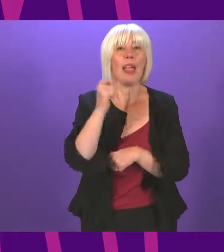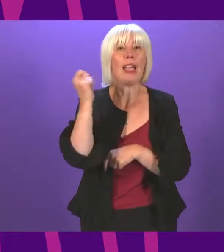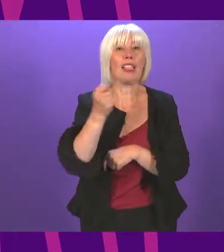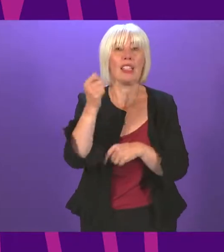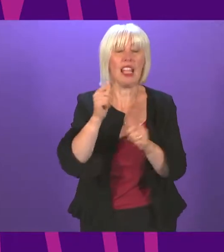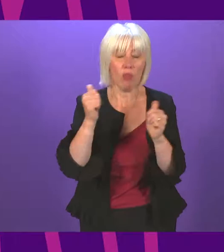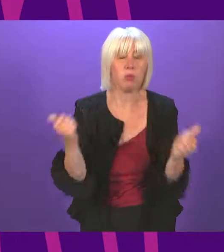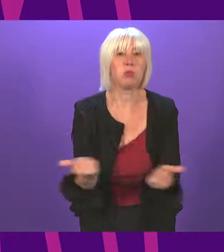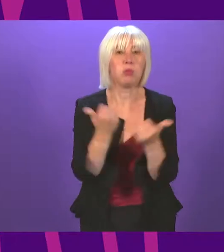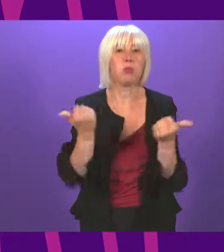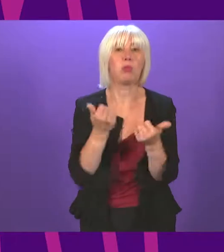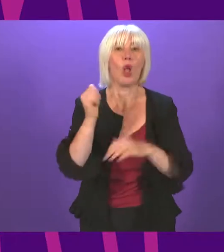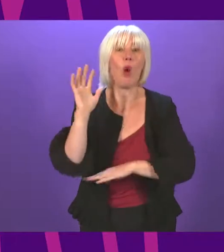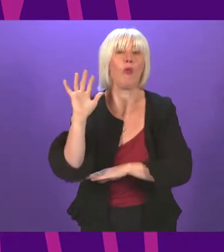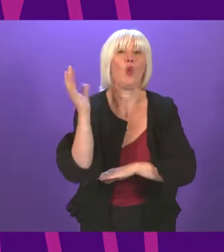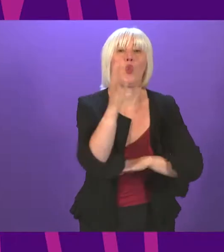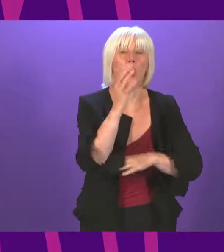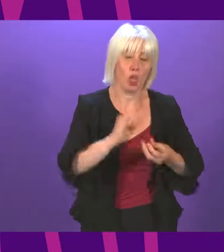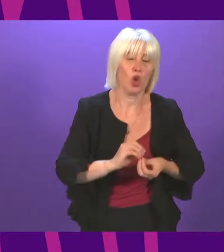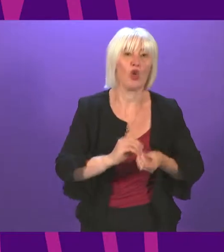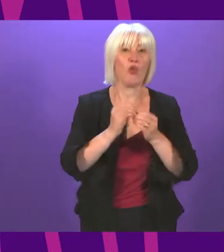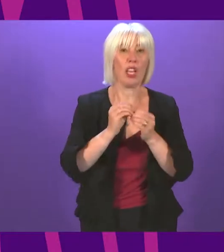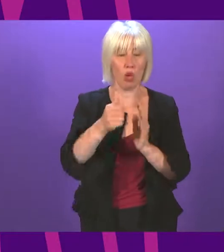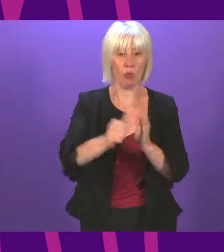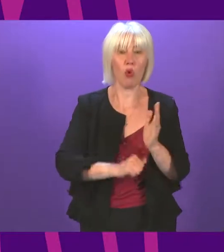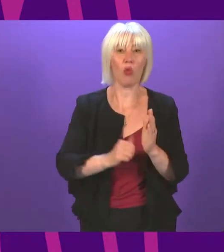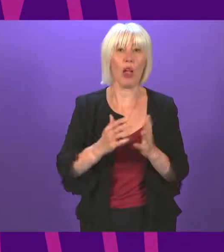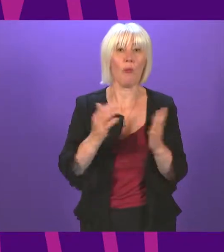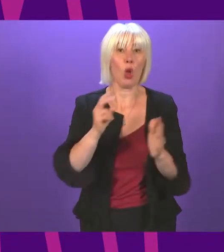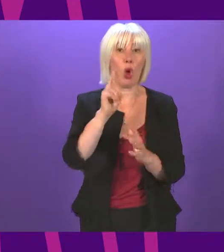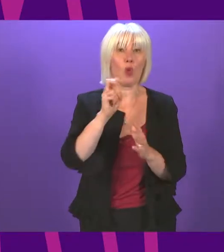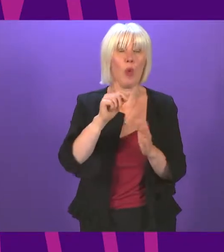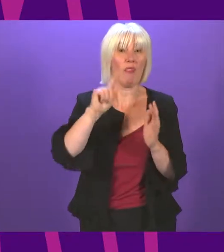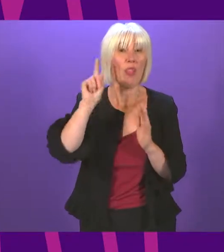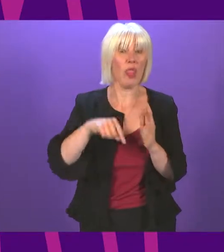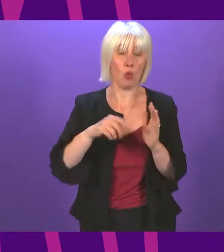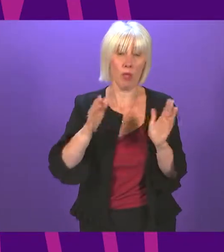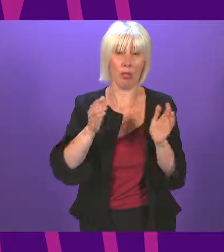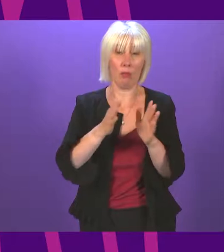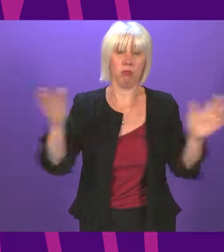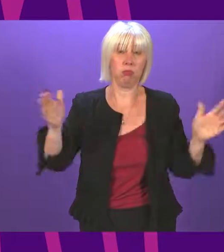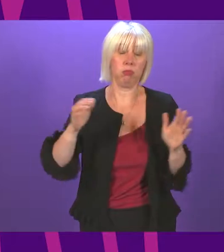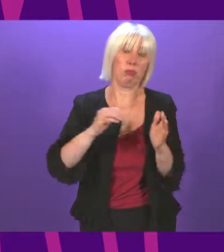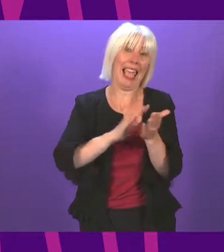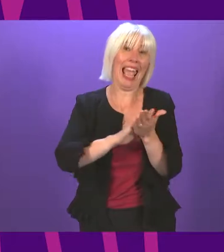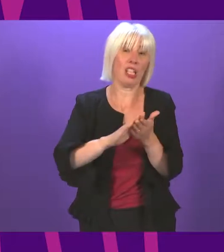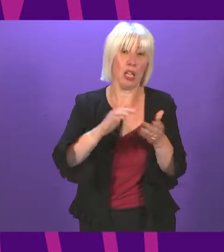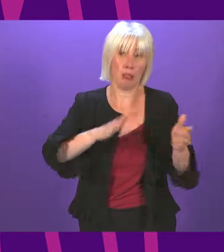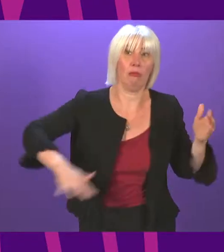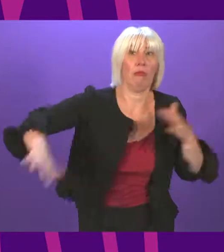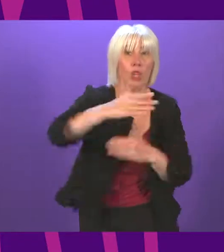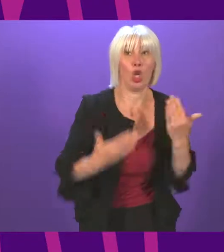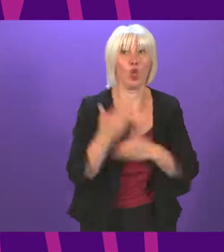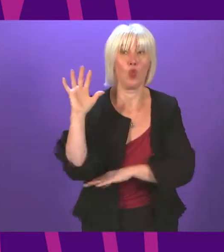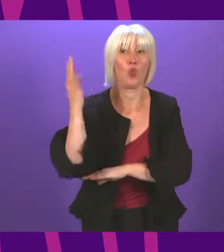extensive woodland creation programme with 12,000 hectares of woodland planting that we have contributed. So these are just some of the measures that we have